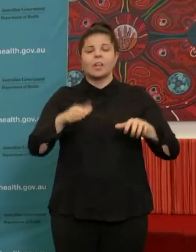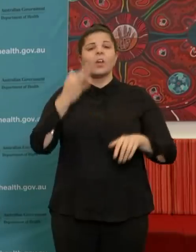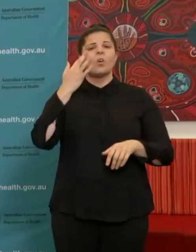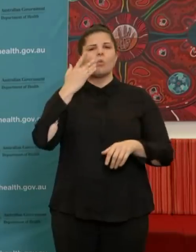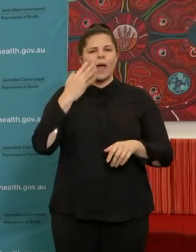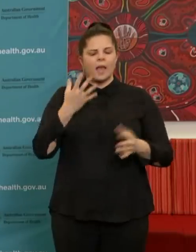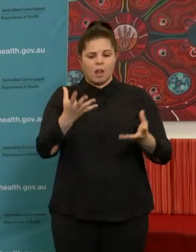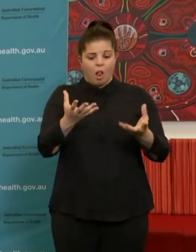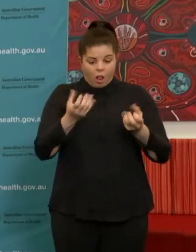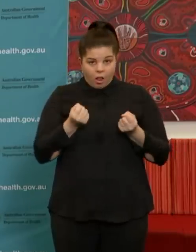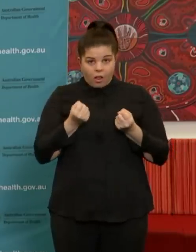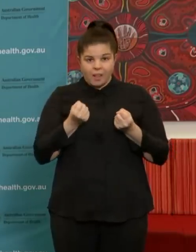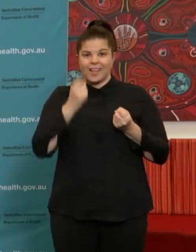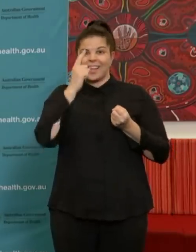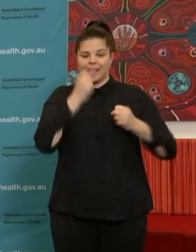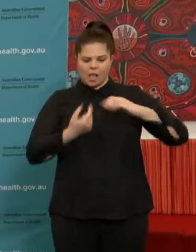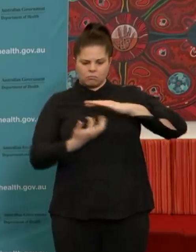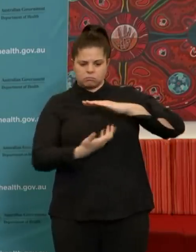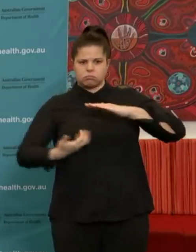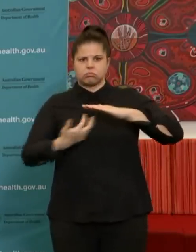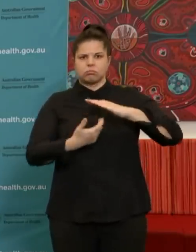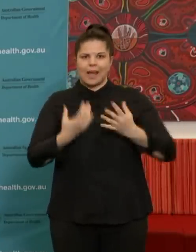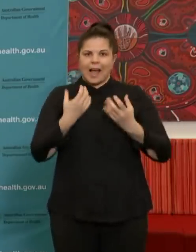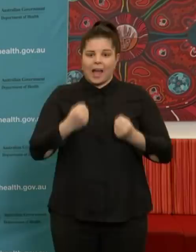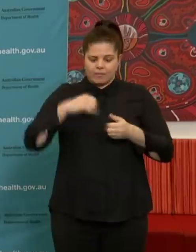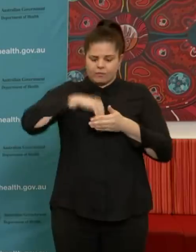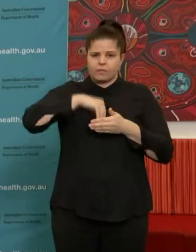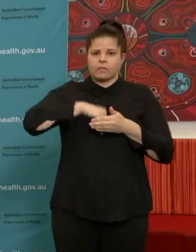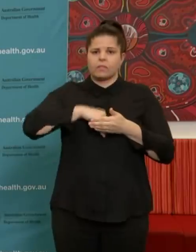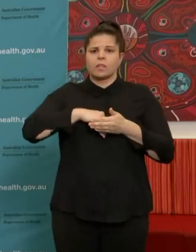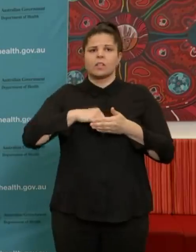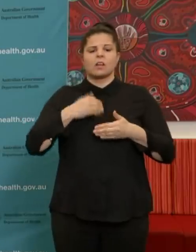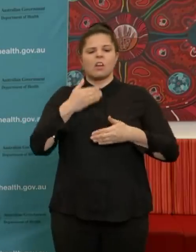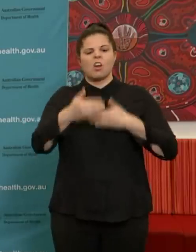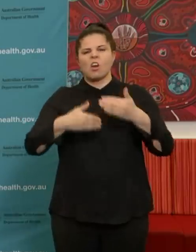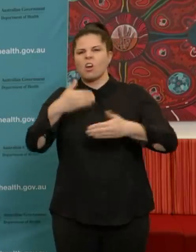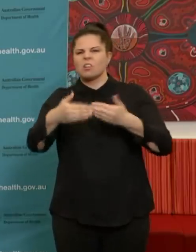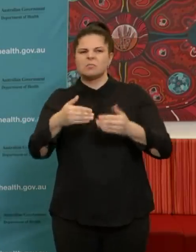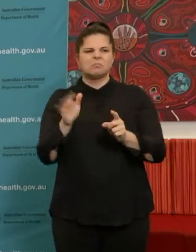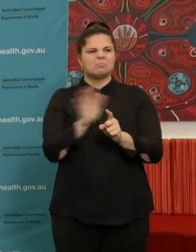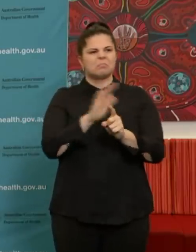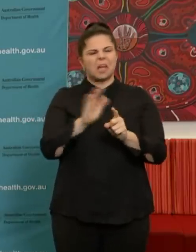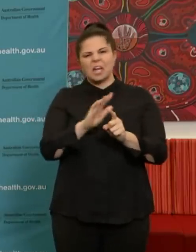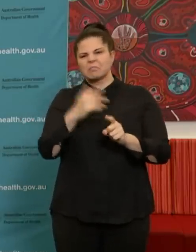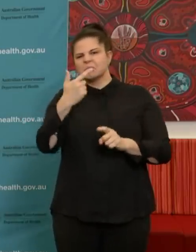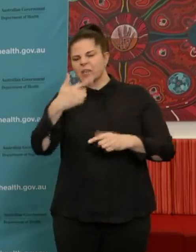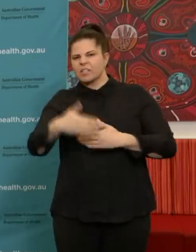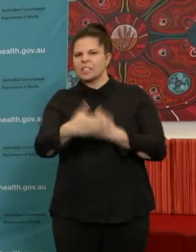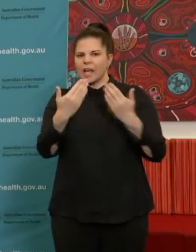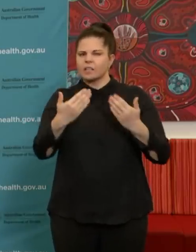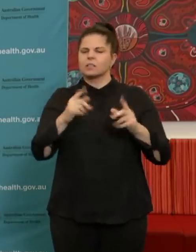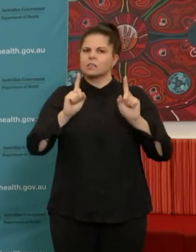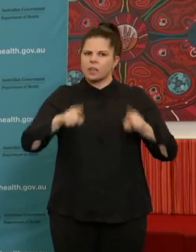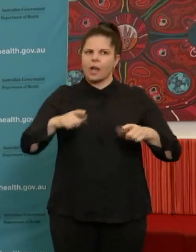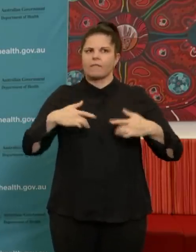infected and being diagnosed with the disease and it's about a week. So it